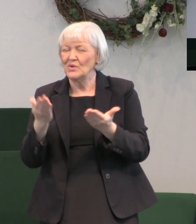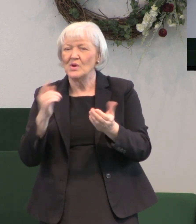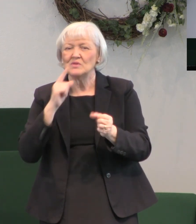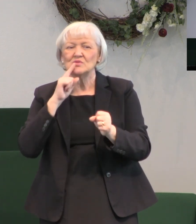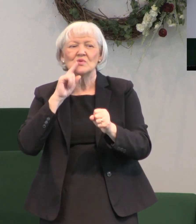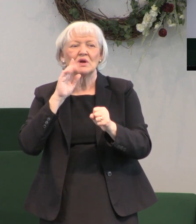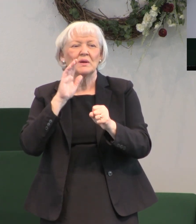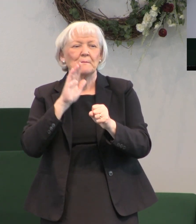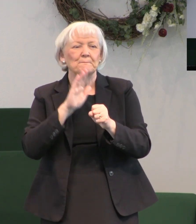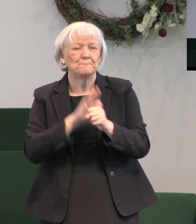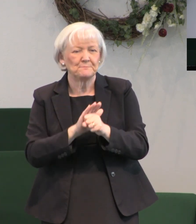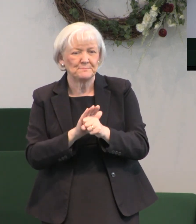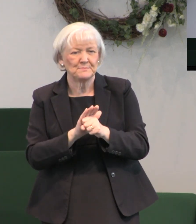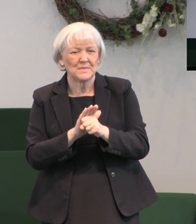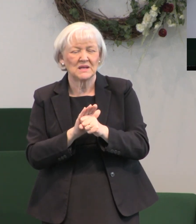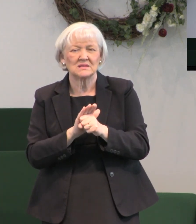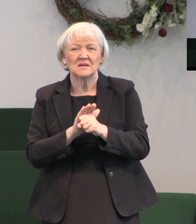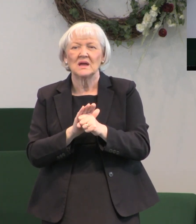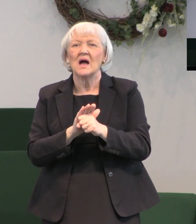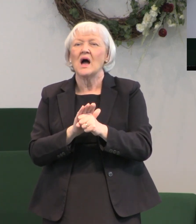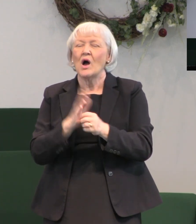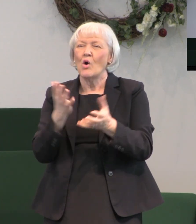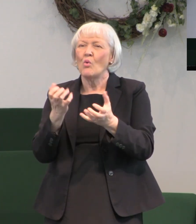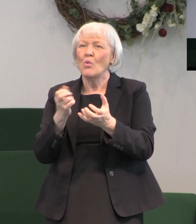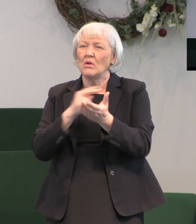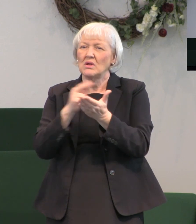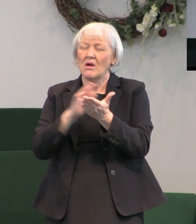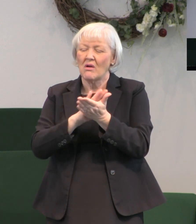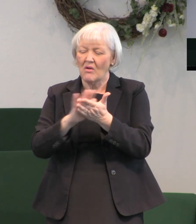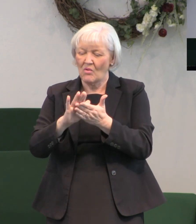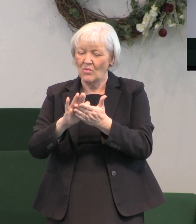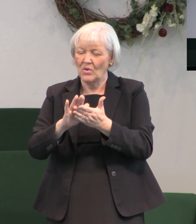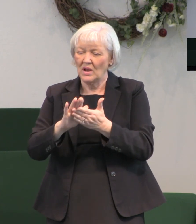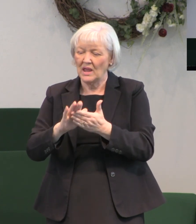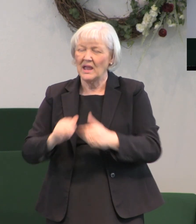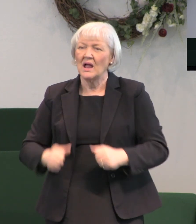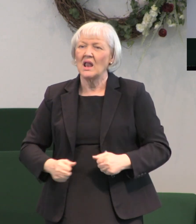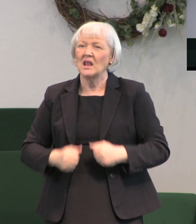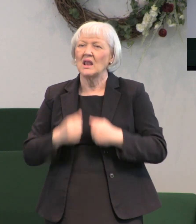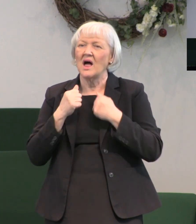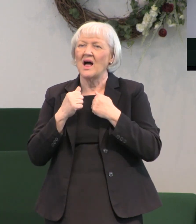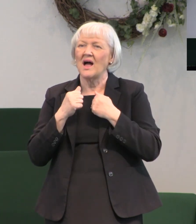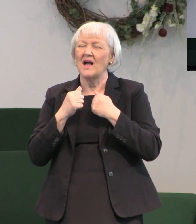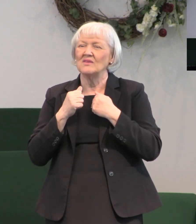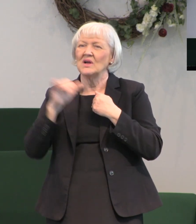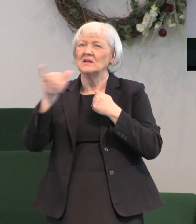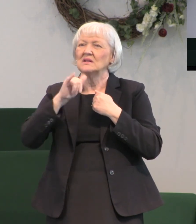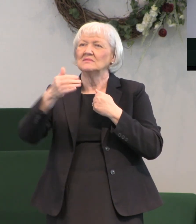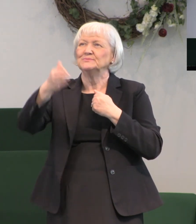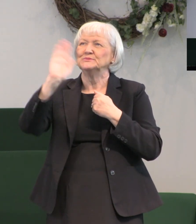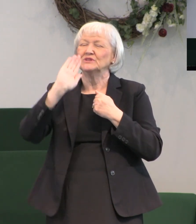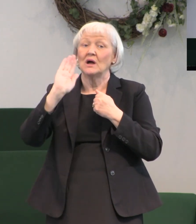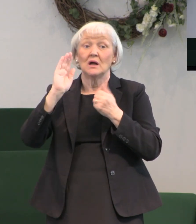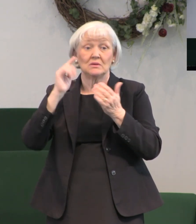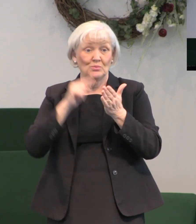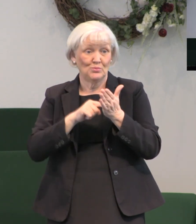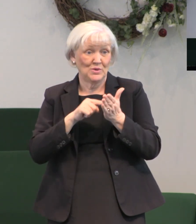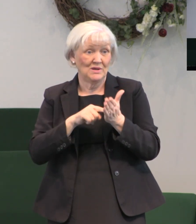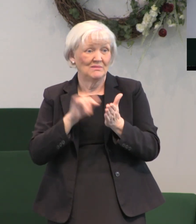to him to live a life of holiness and godliness because we owe him that